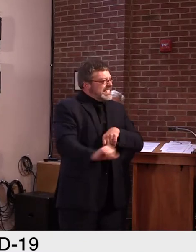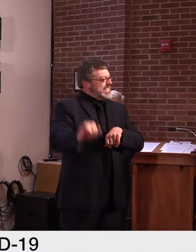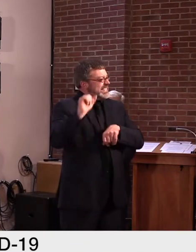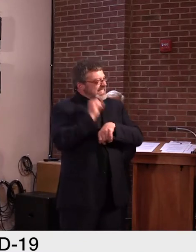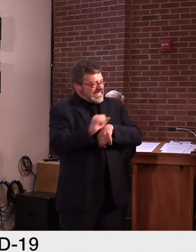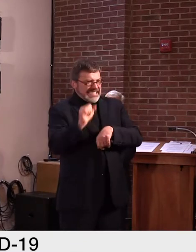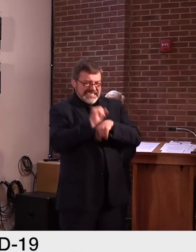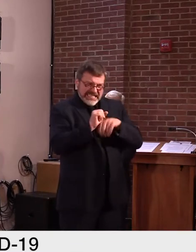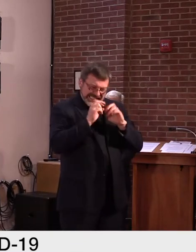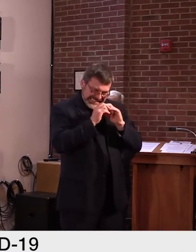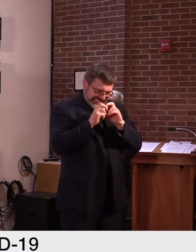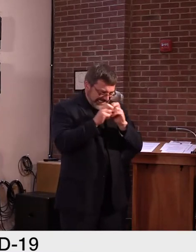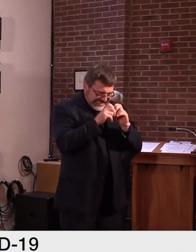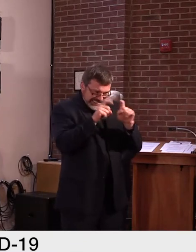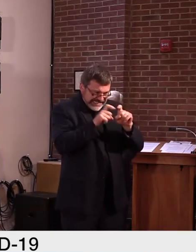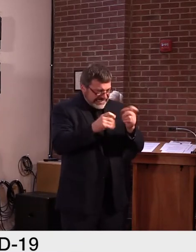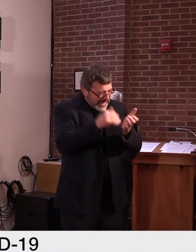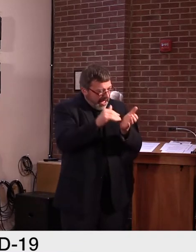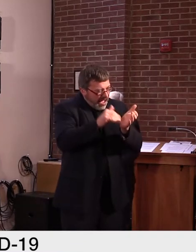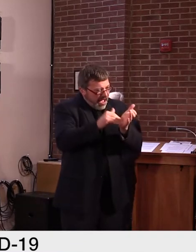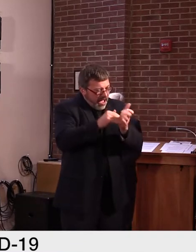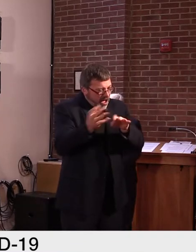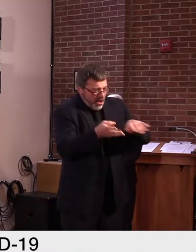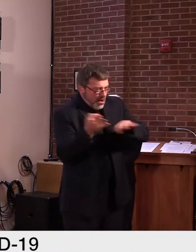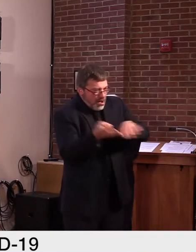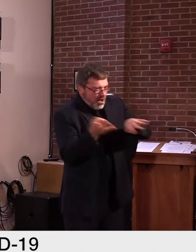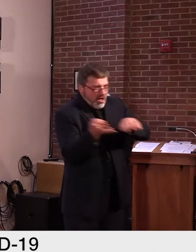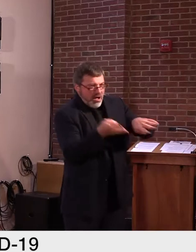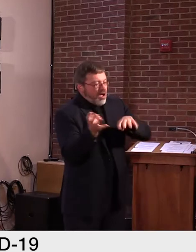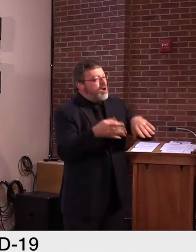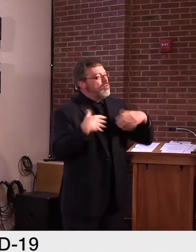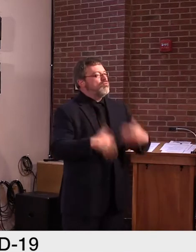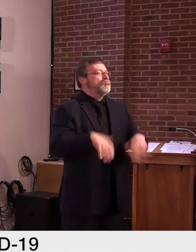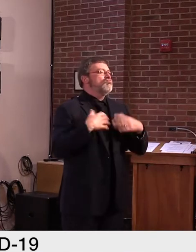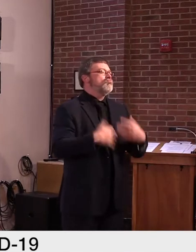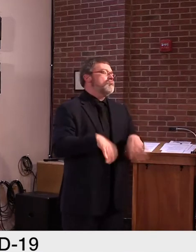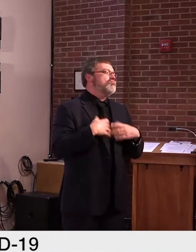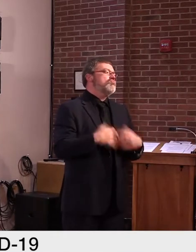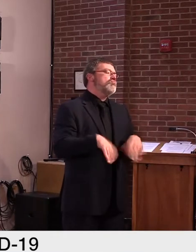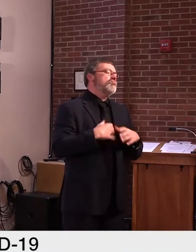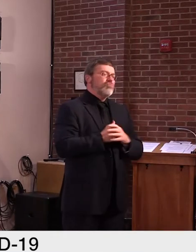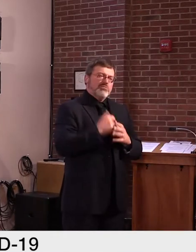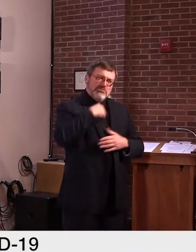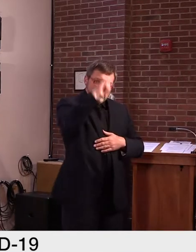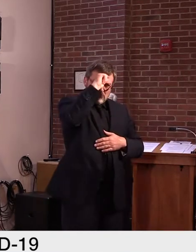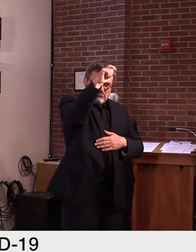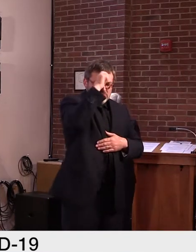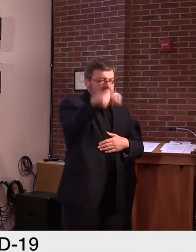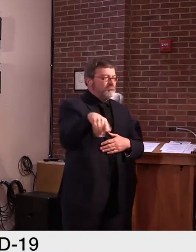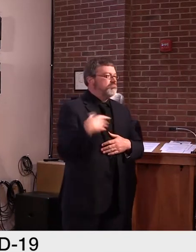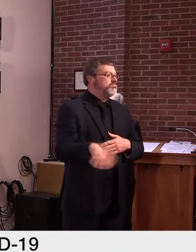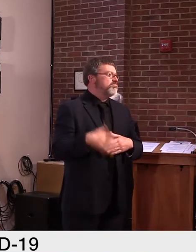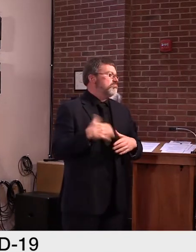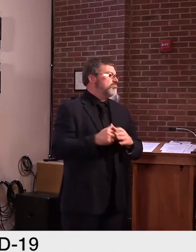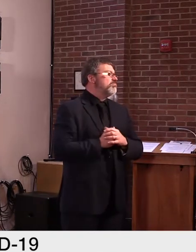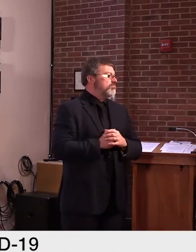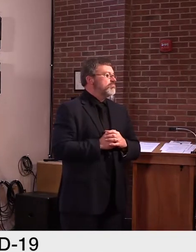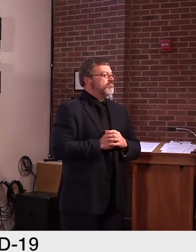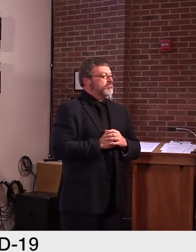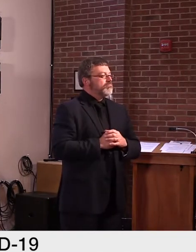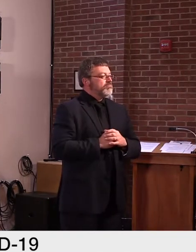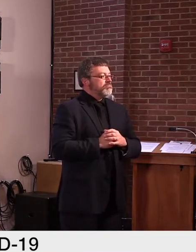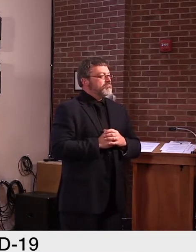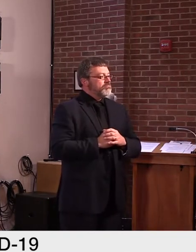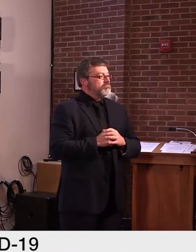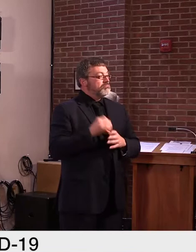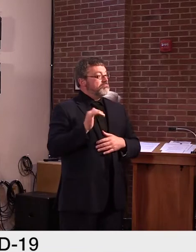be performed to existing and exacting specifications. So, to everyone associated with our public health